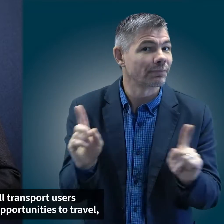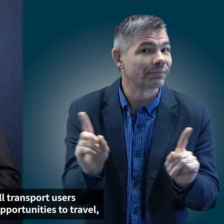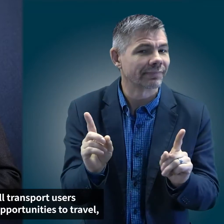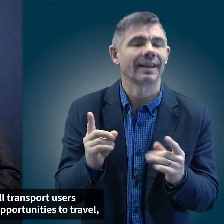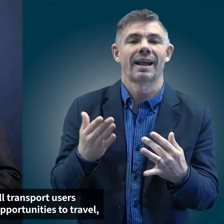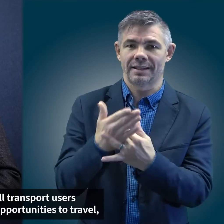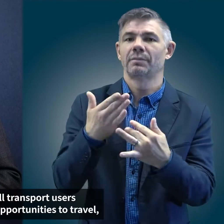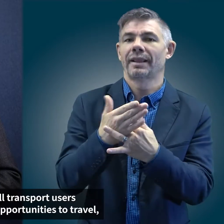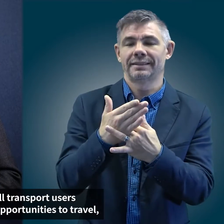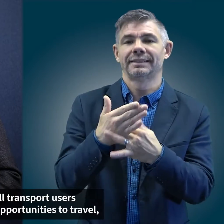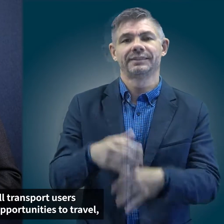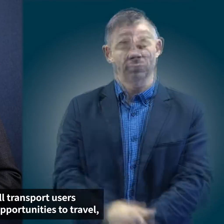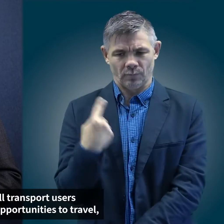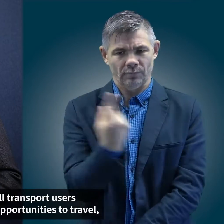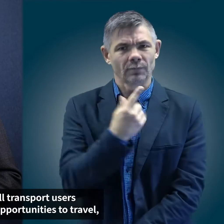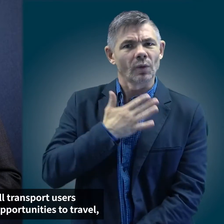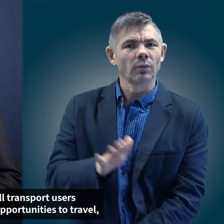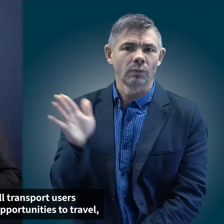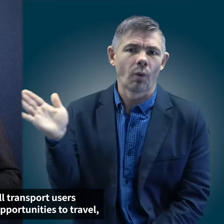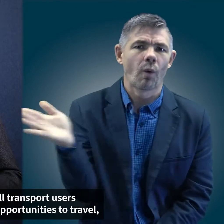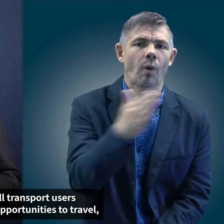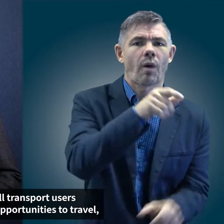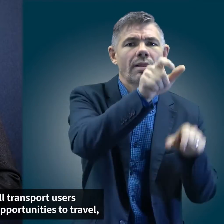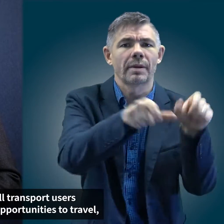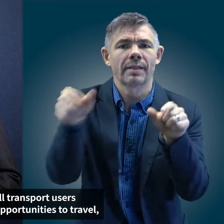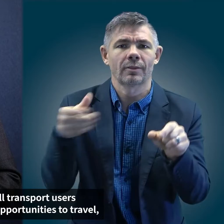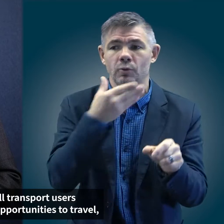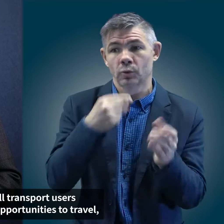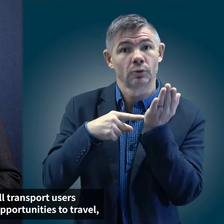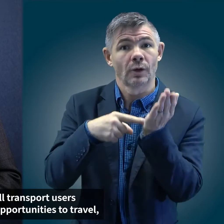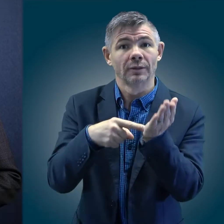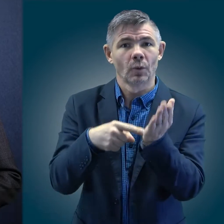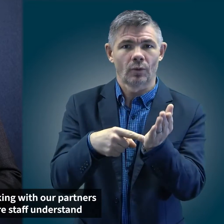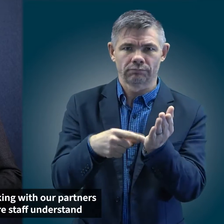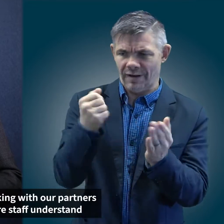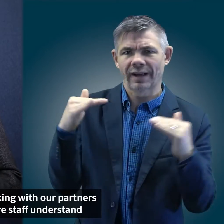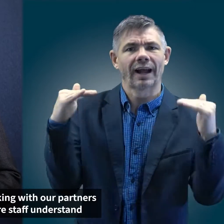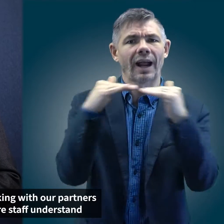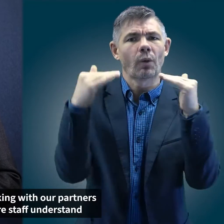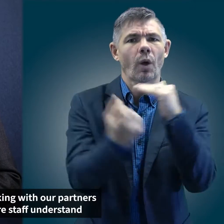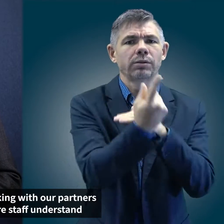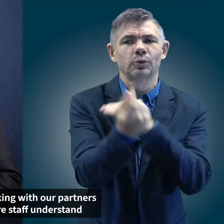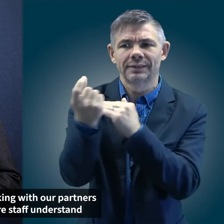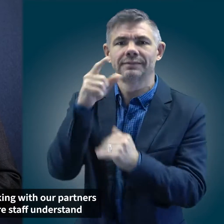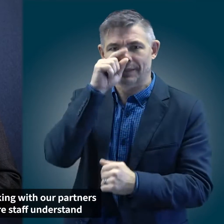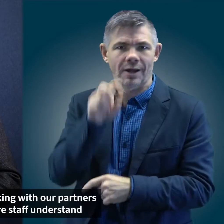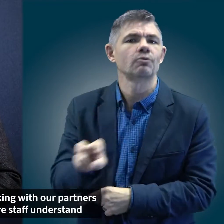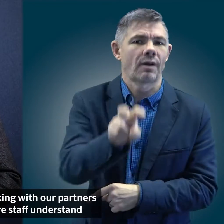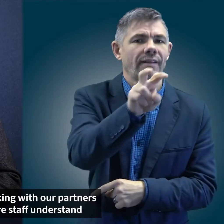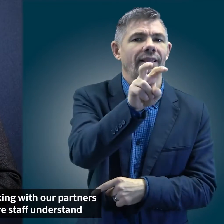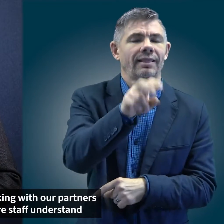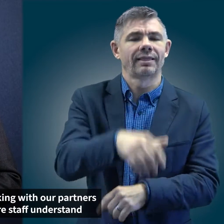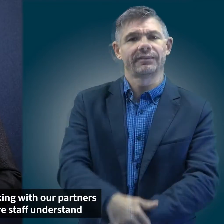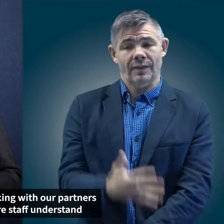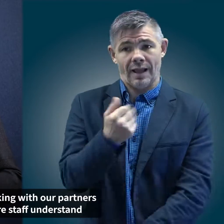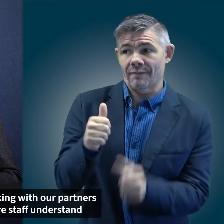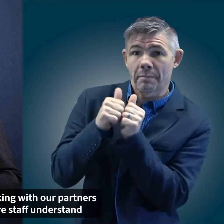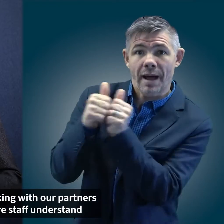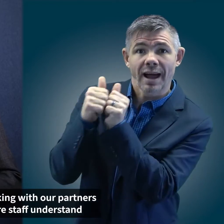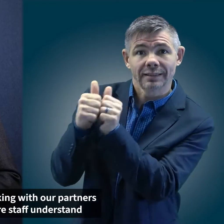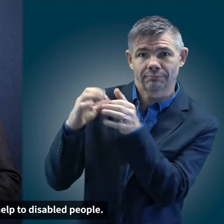We want all transport users to have equal opportunities to travel, and we're working with our partners to make sure staff